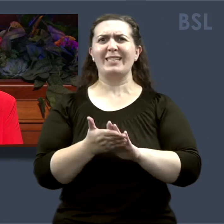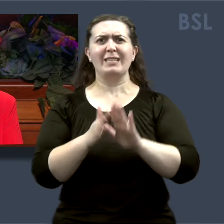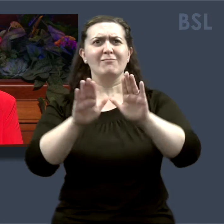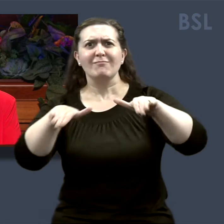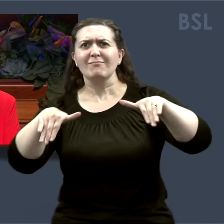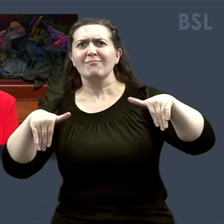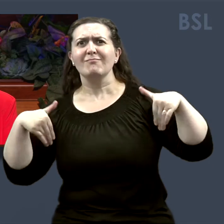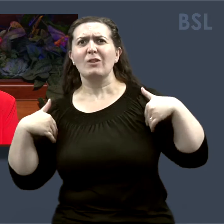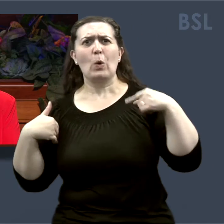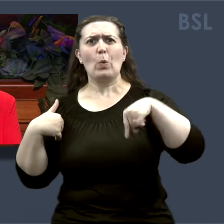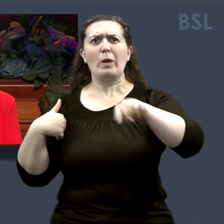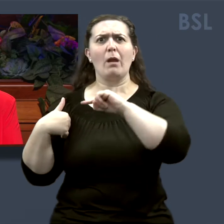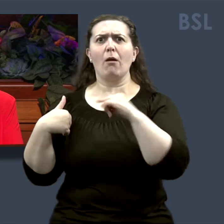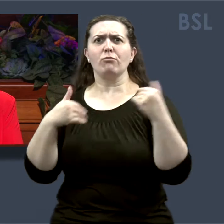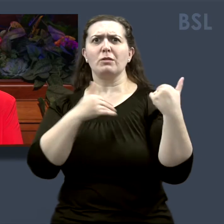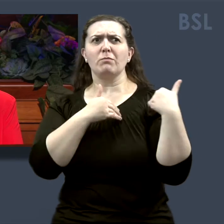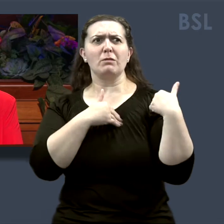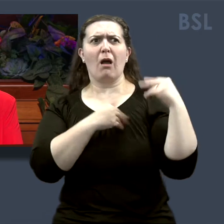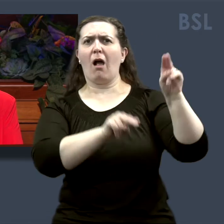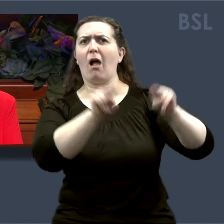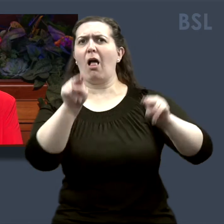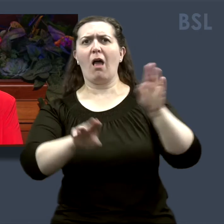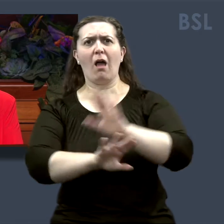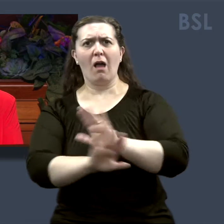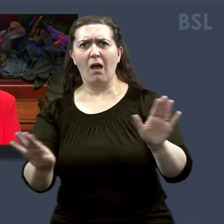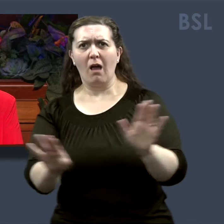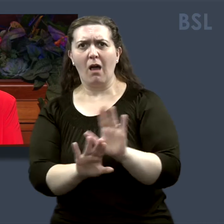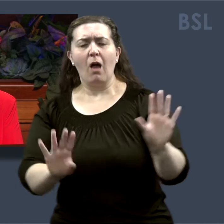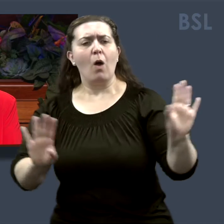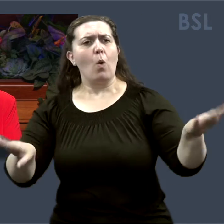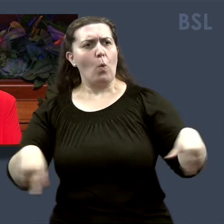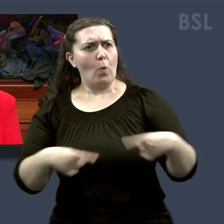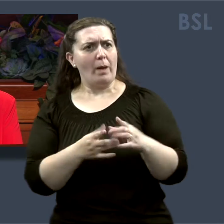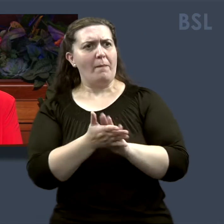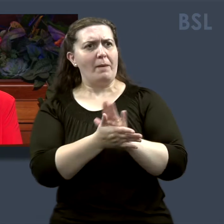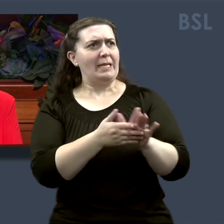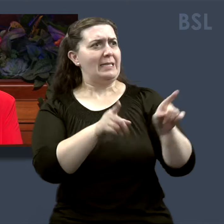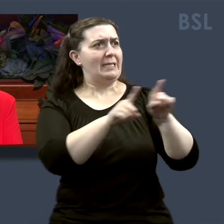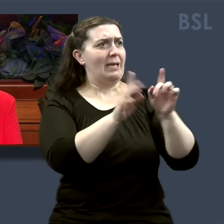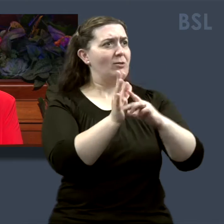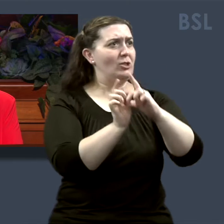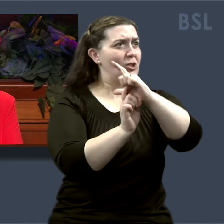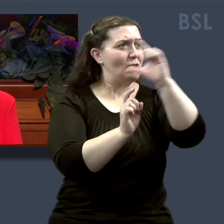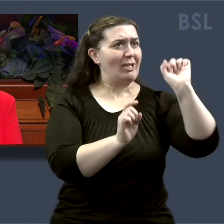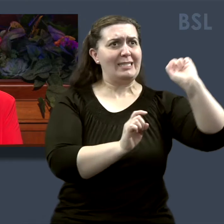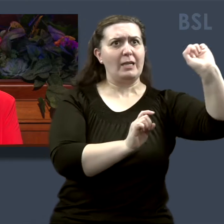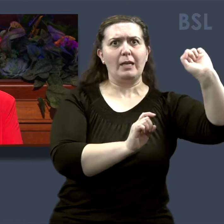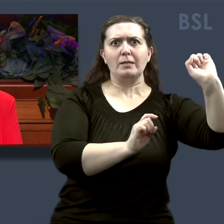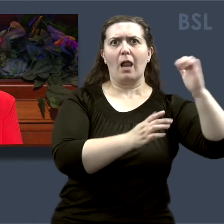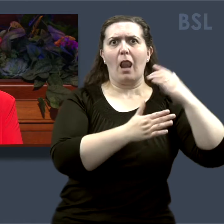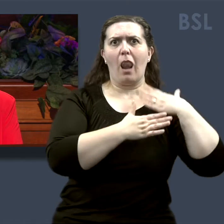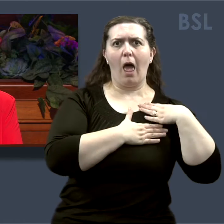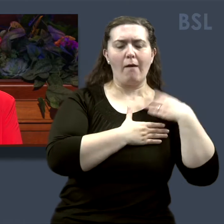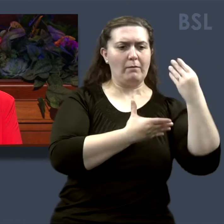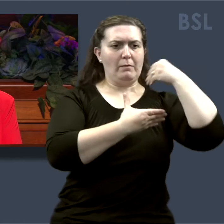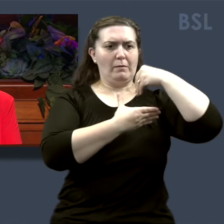burden. It isn't ours to carry. Instead, we can pick up the Savior's yoke of love and compassion.